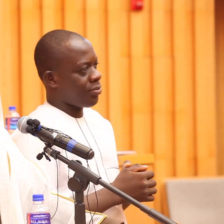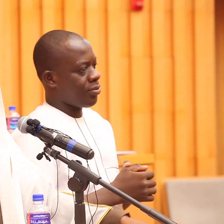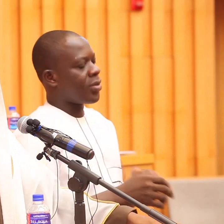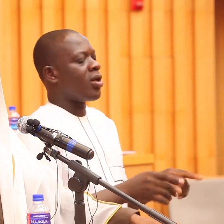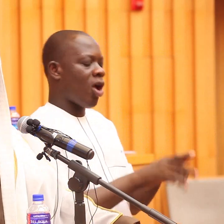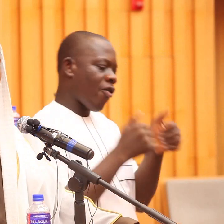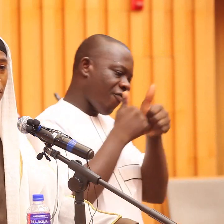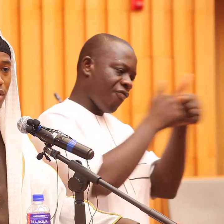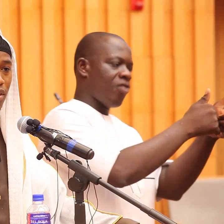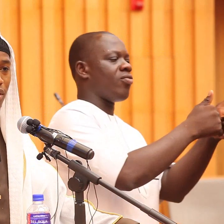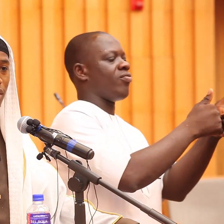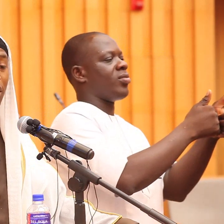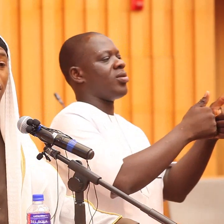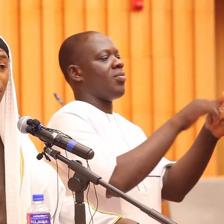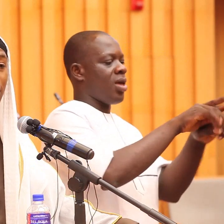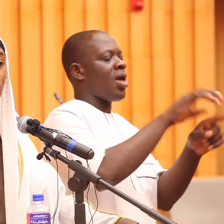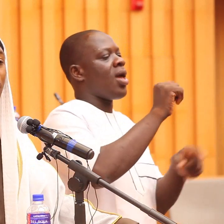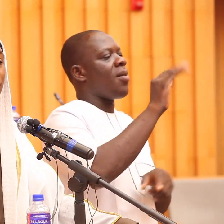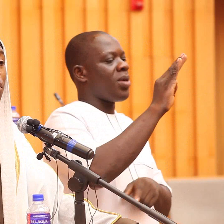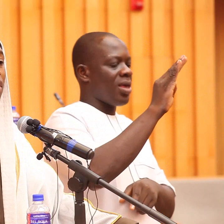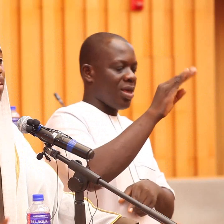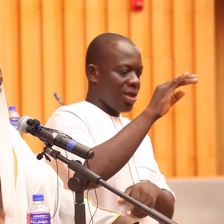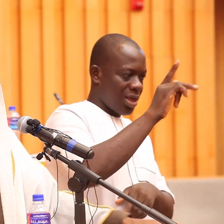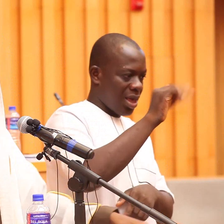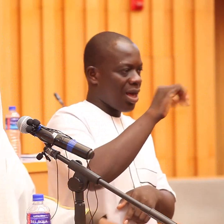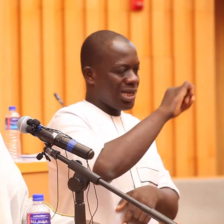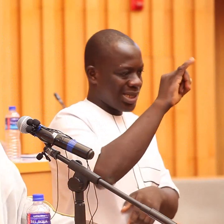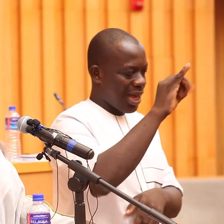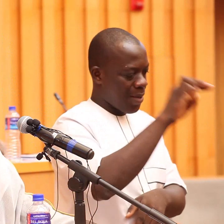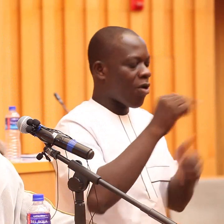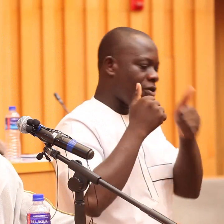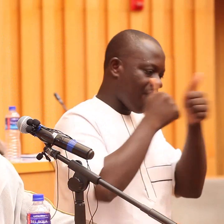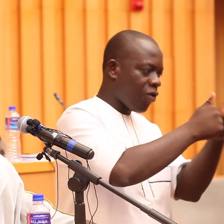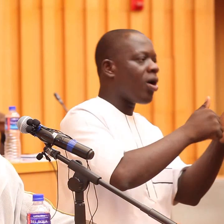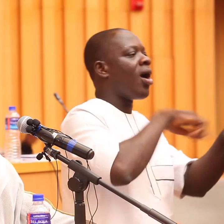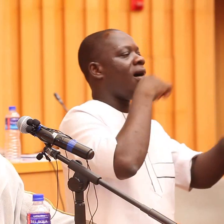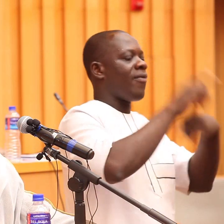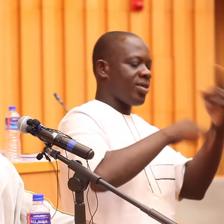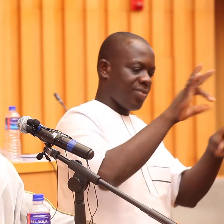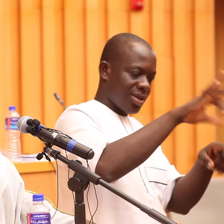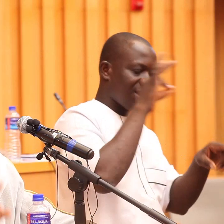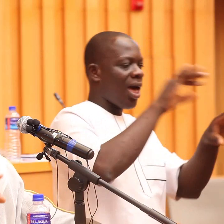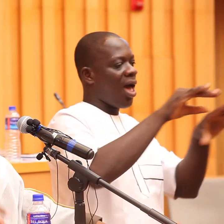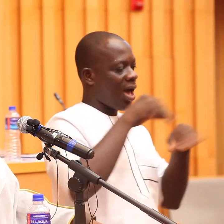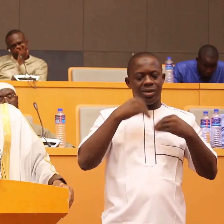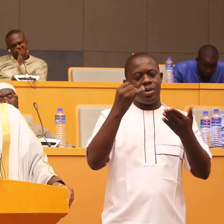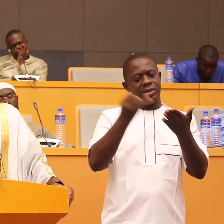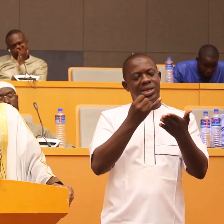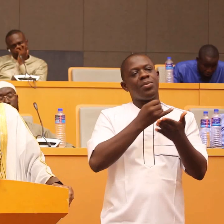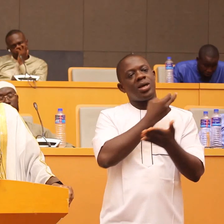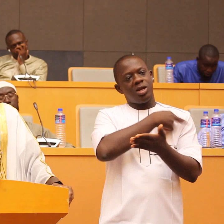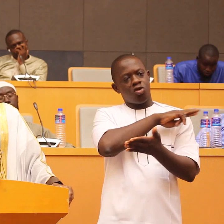follow abul qasib he decided to accept the islamic religion because of the good character